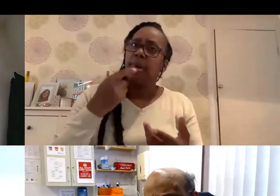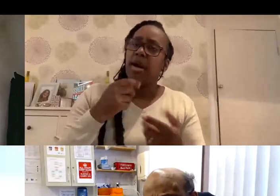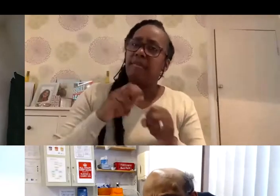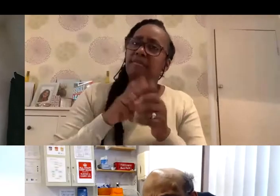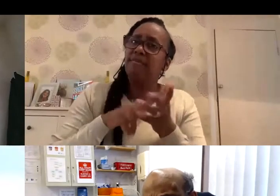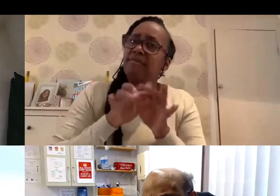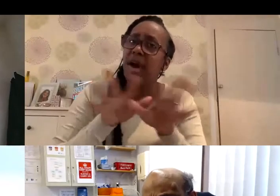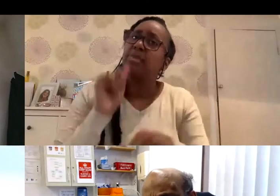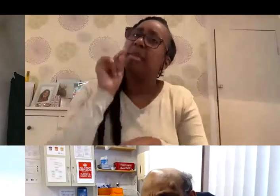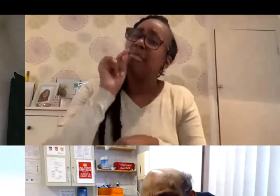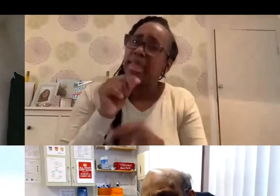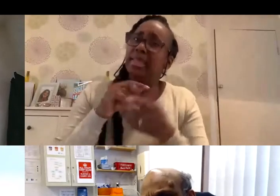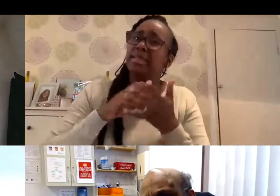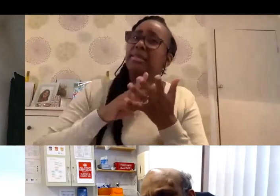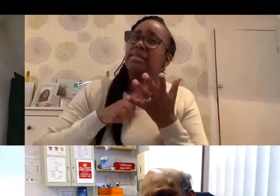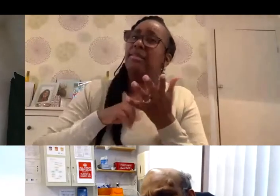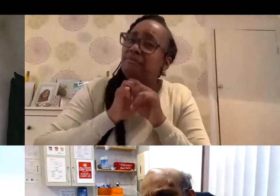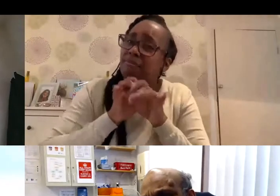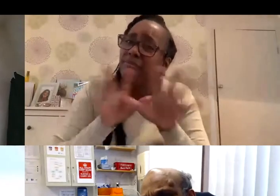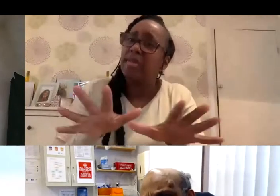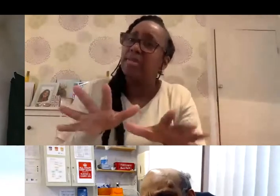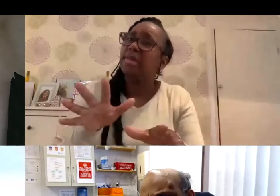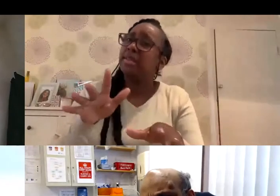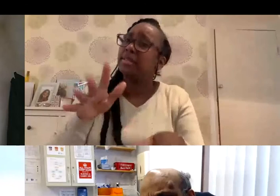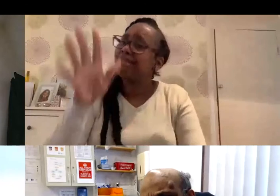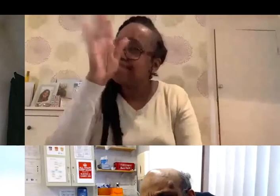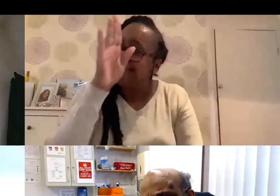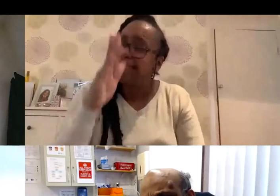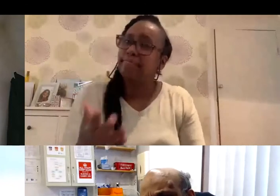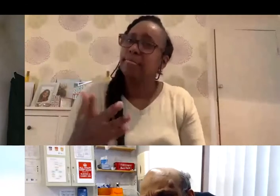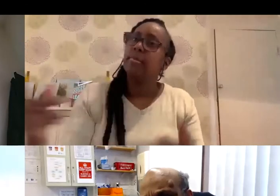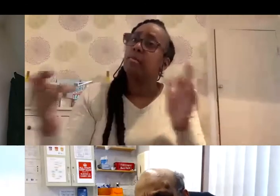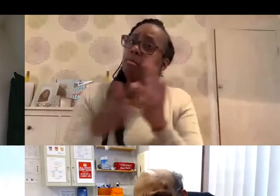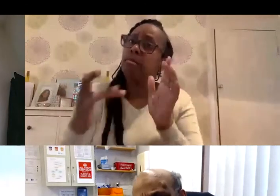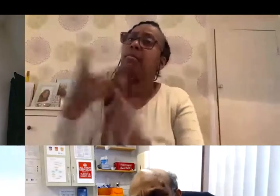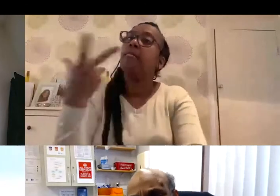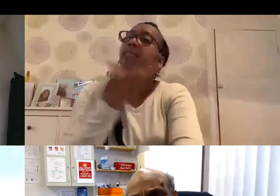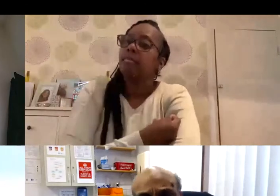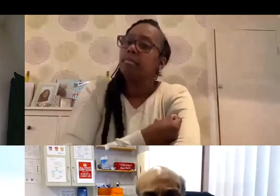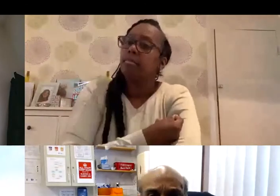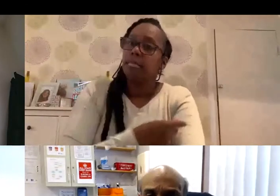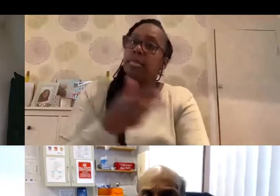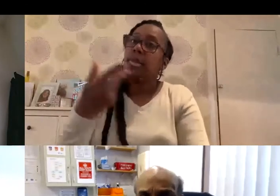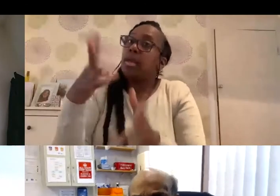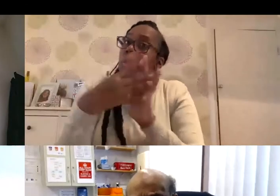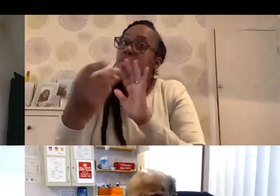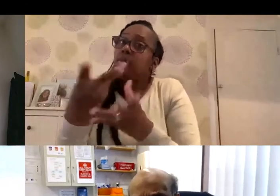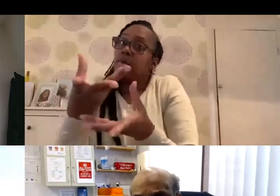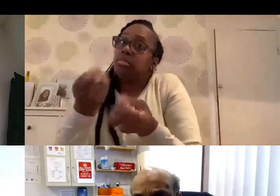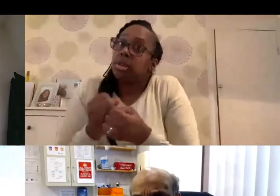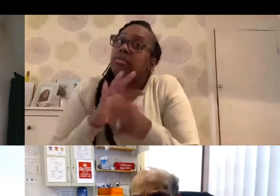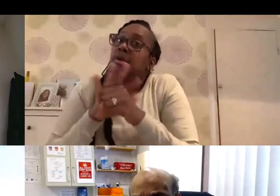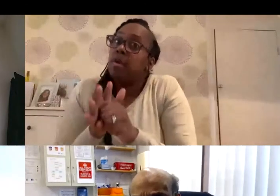this particular virus has a very detrimental effect. And the whole point of being vaccinated is that when we do contract the virus, that it will